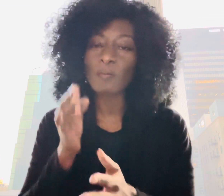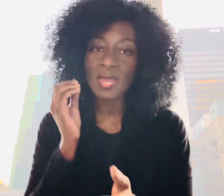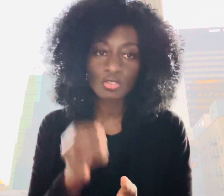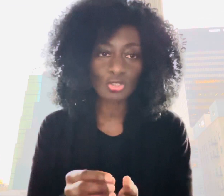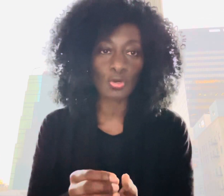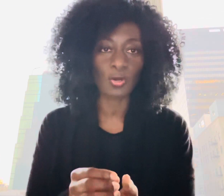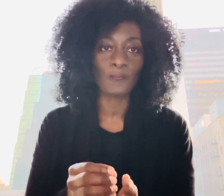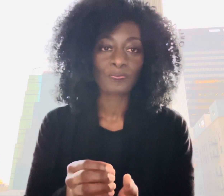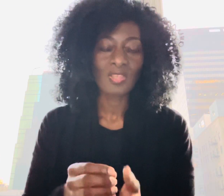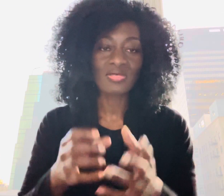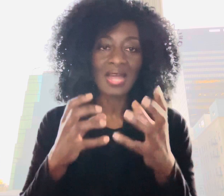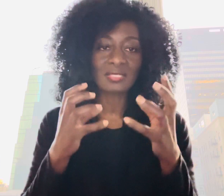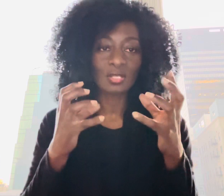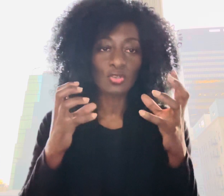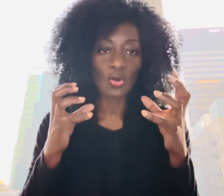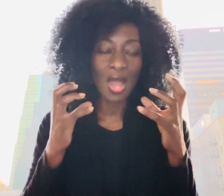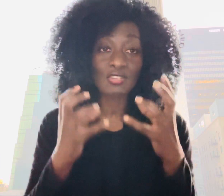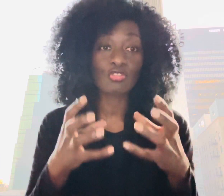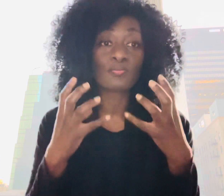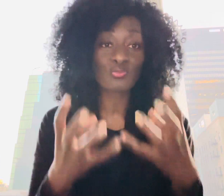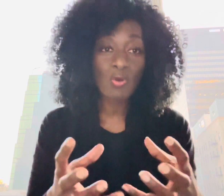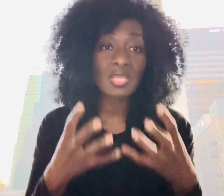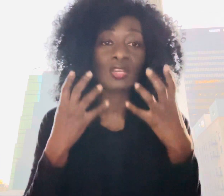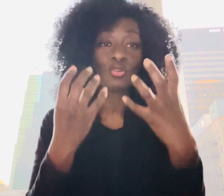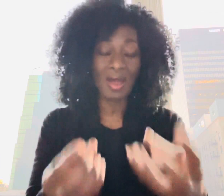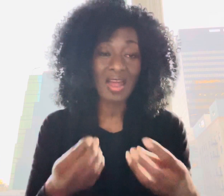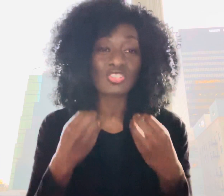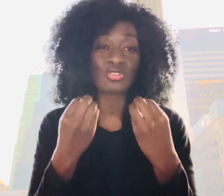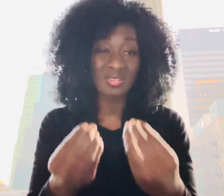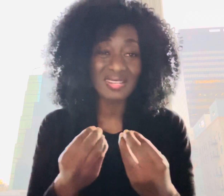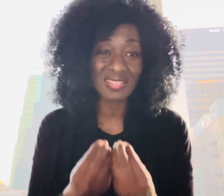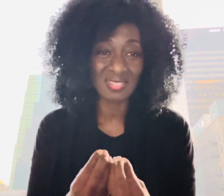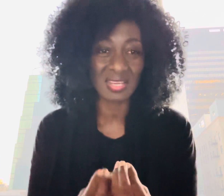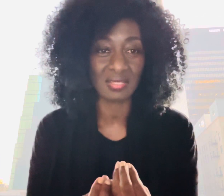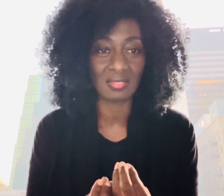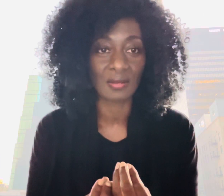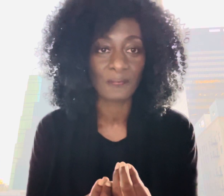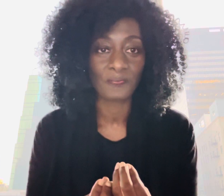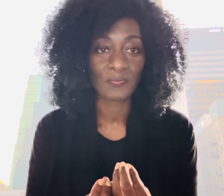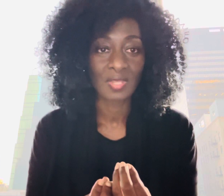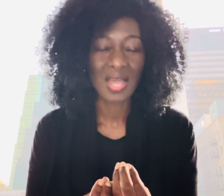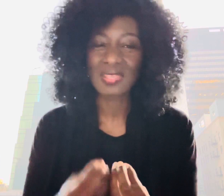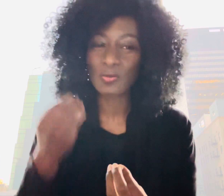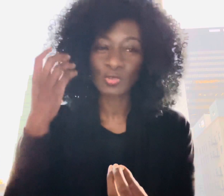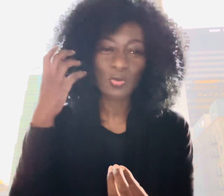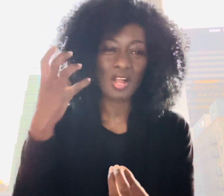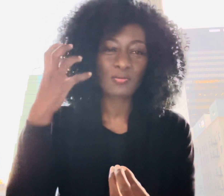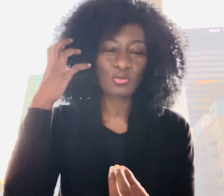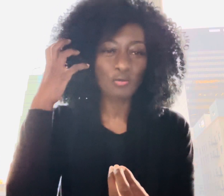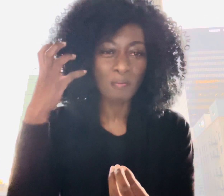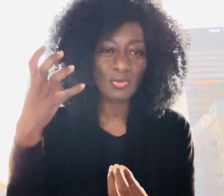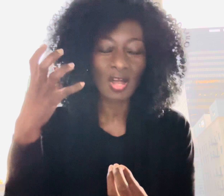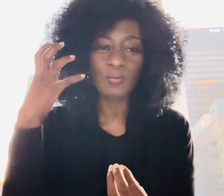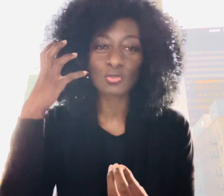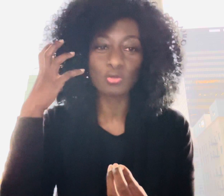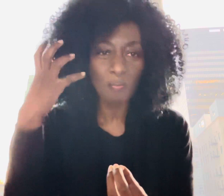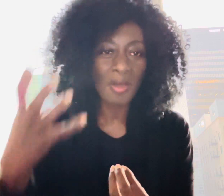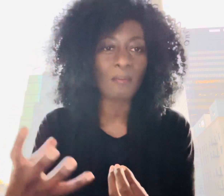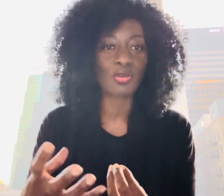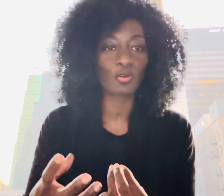make sure that you know as you're praying you're articulating it and that also helps you helps you remember your